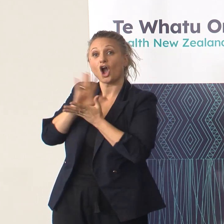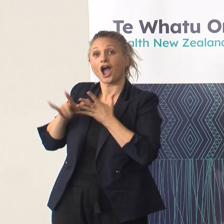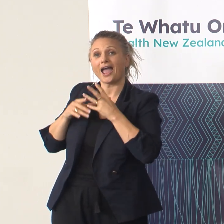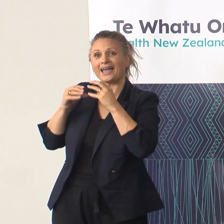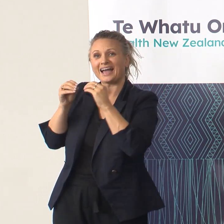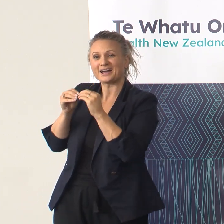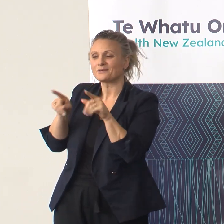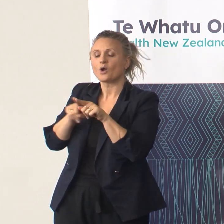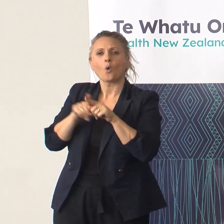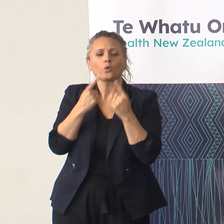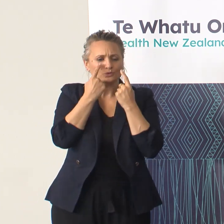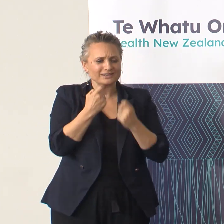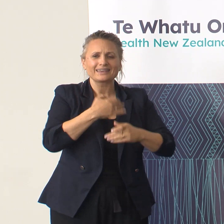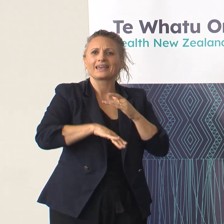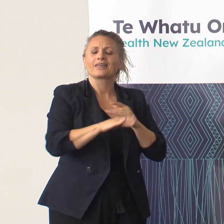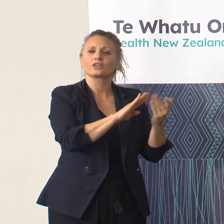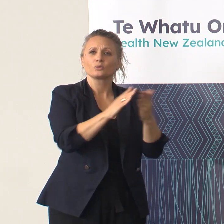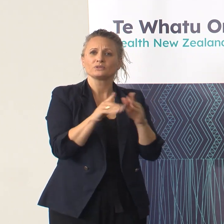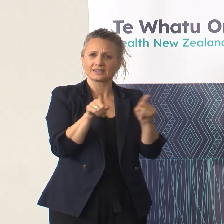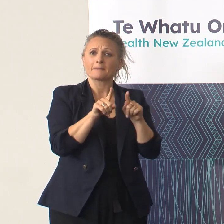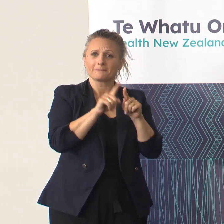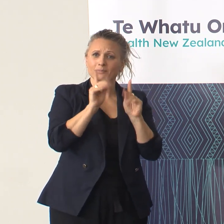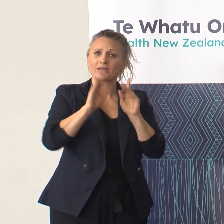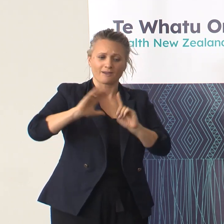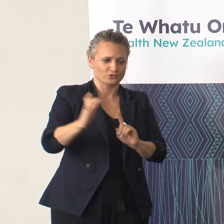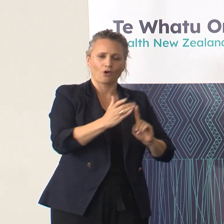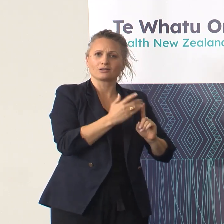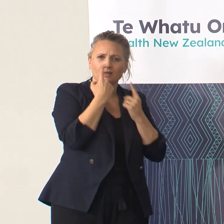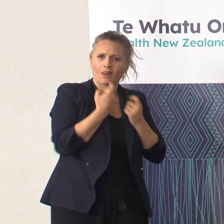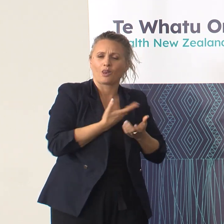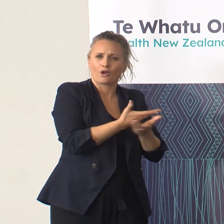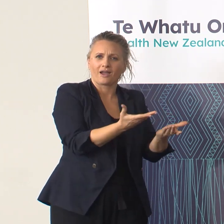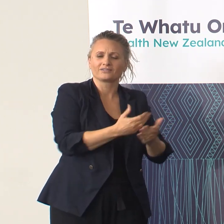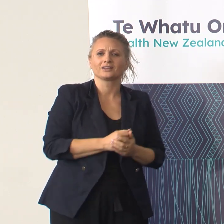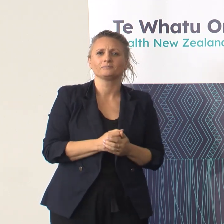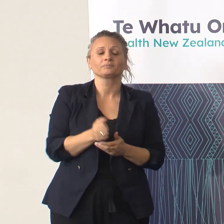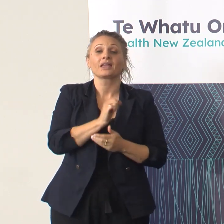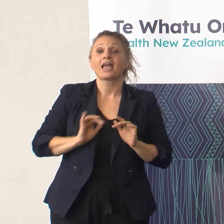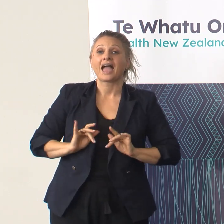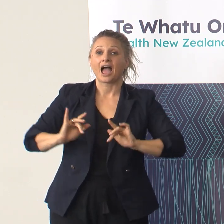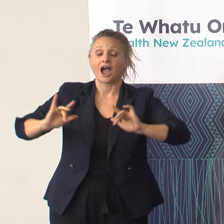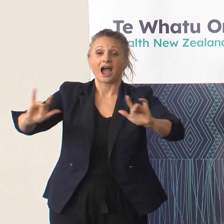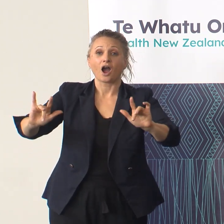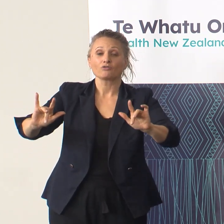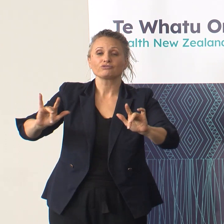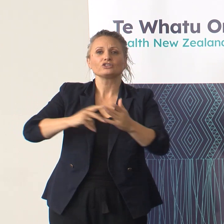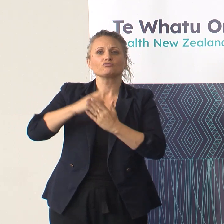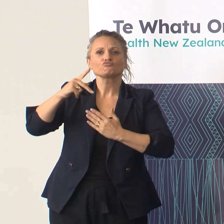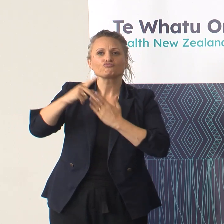care in the community, and those who are isolating. Our outreach programmes such as Te Whātoro Hauora